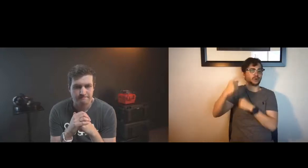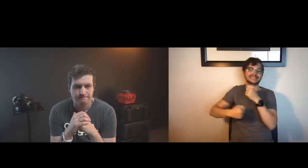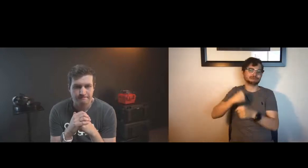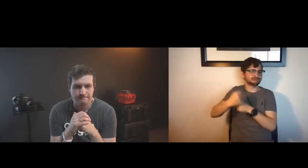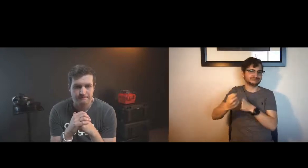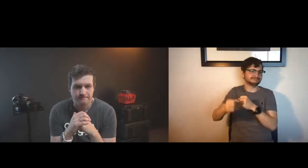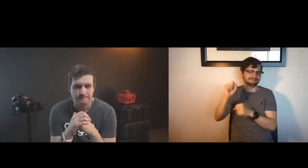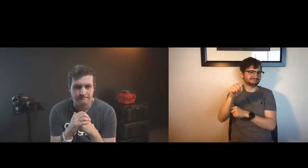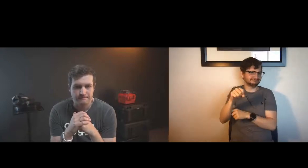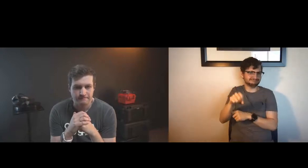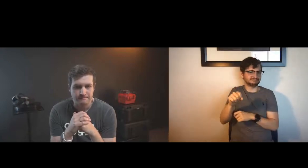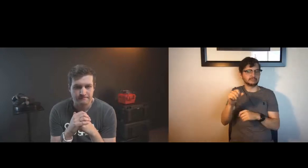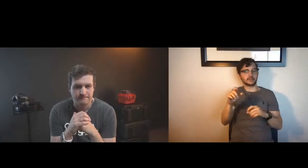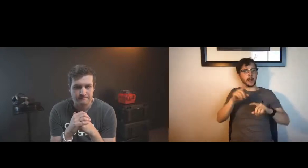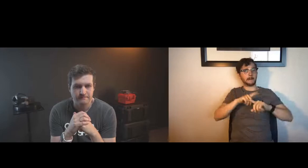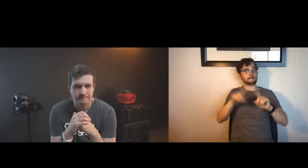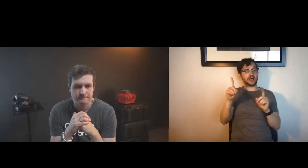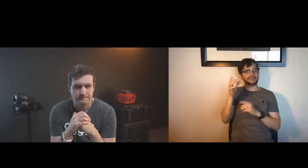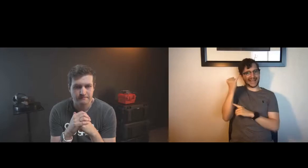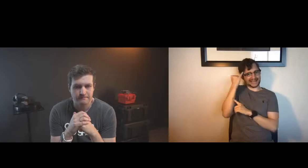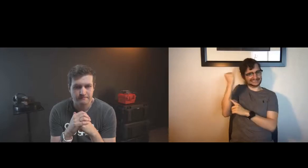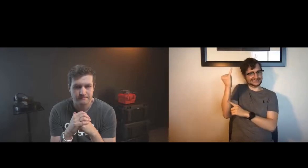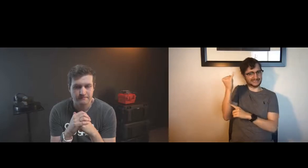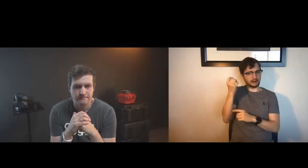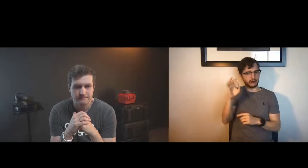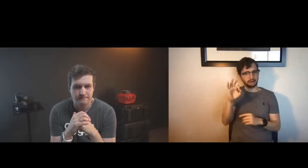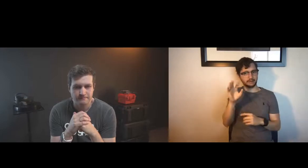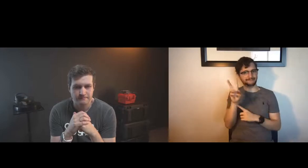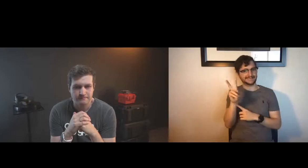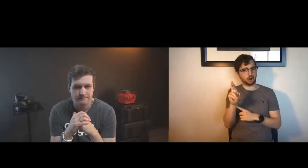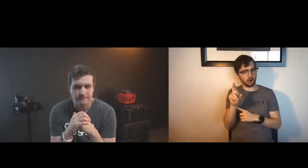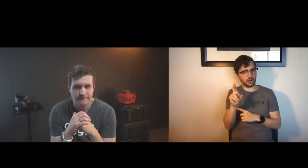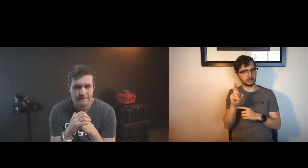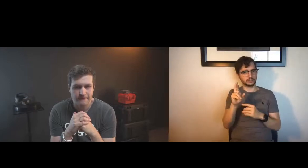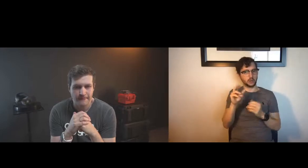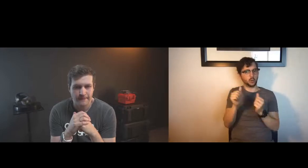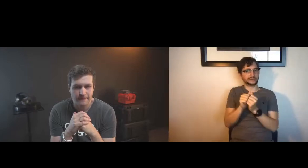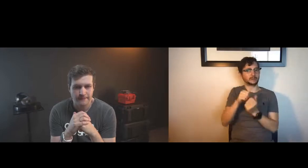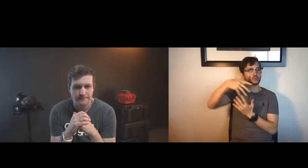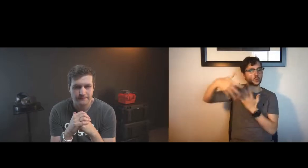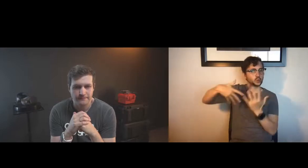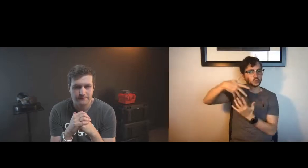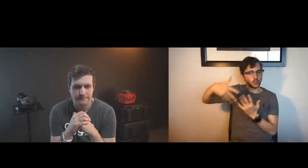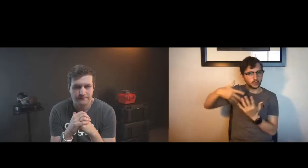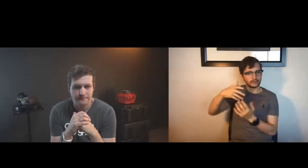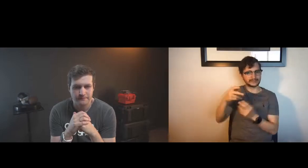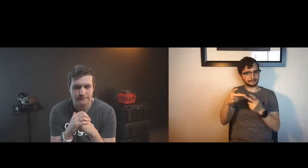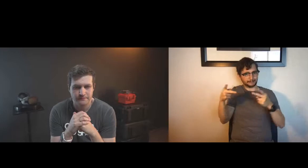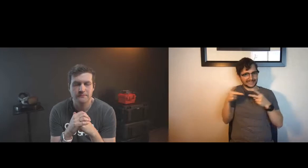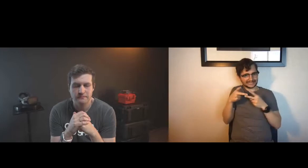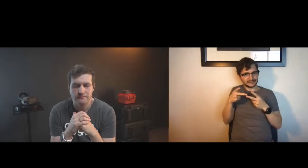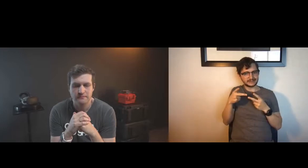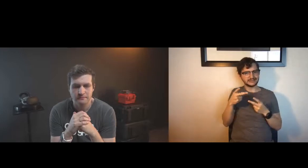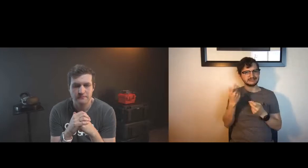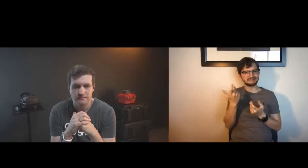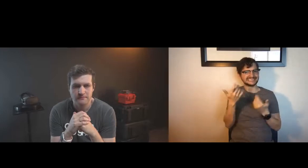technology has been around i know for years and years but the idea of vr as we know